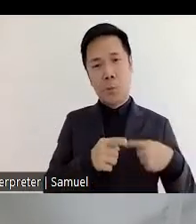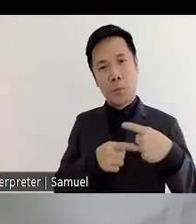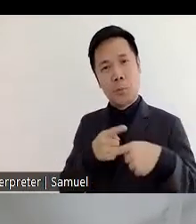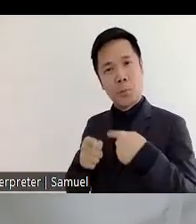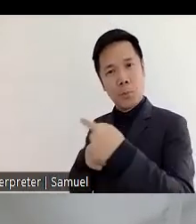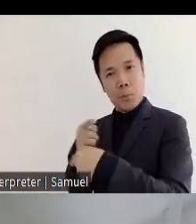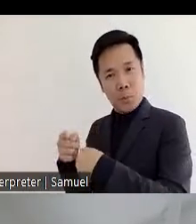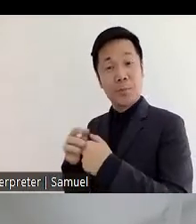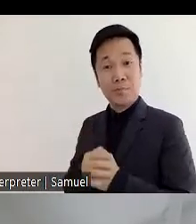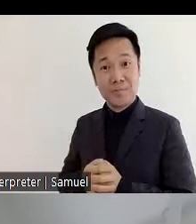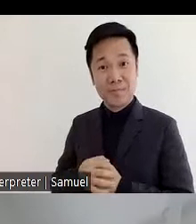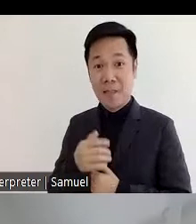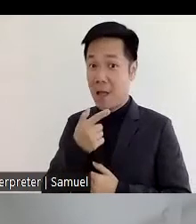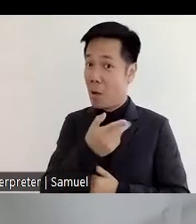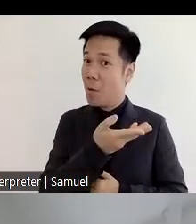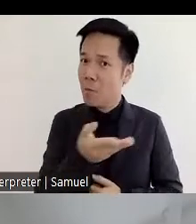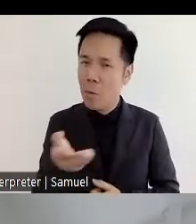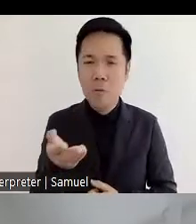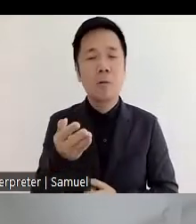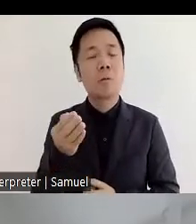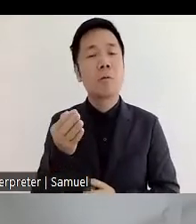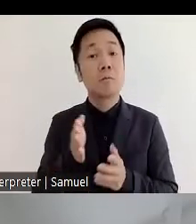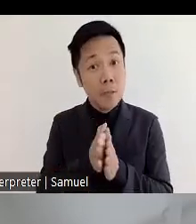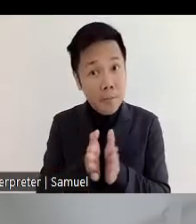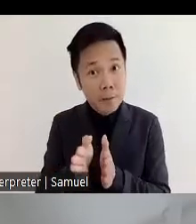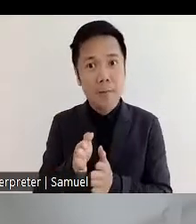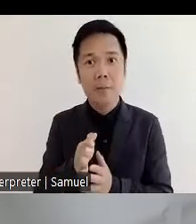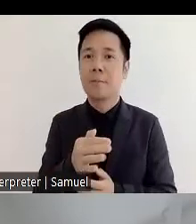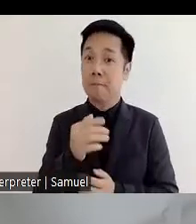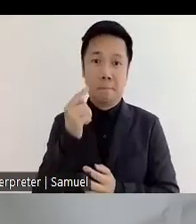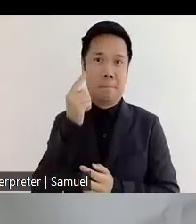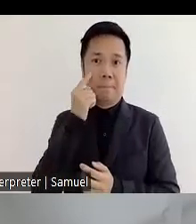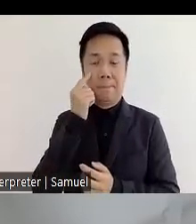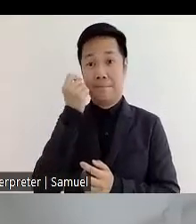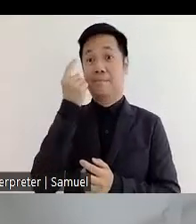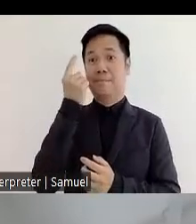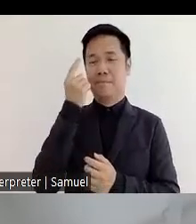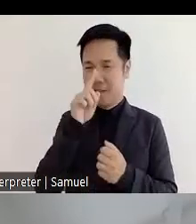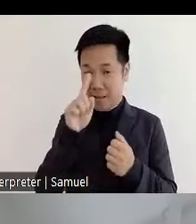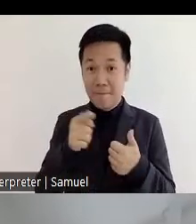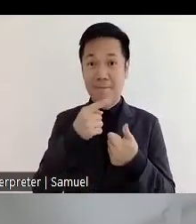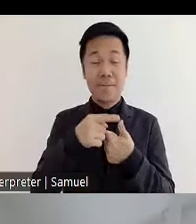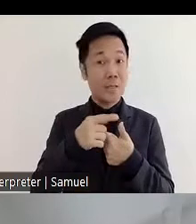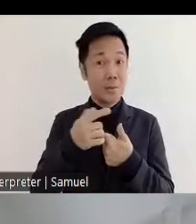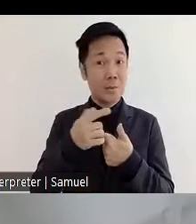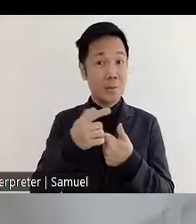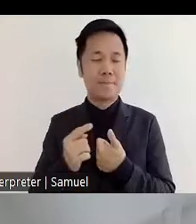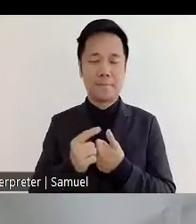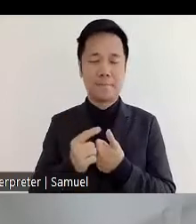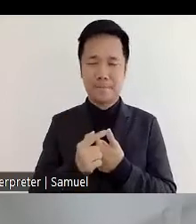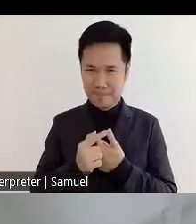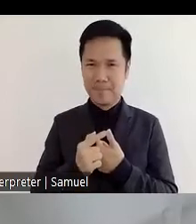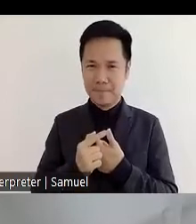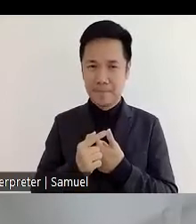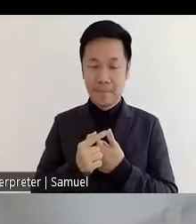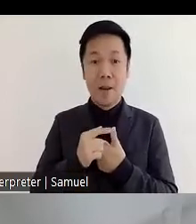for all of you to understand. So the first process what we do is we go, we reach